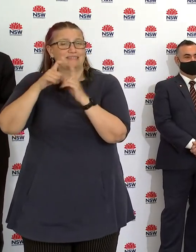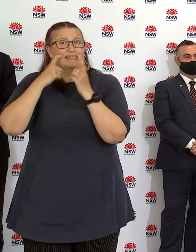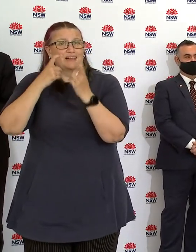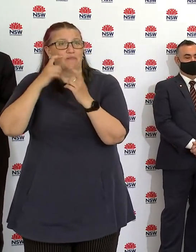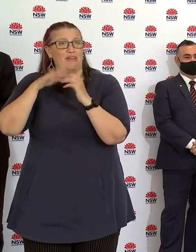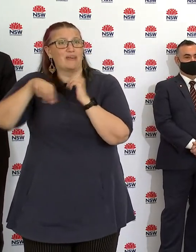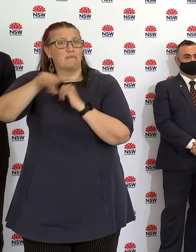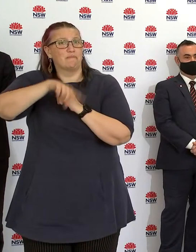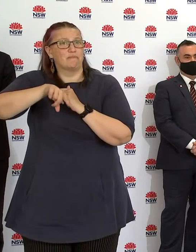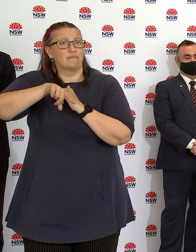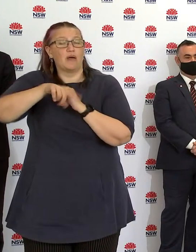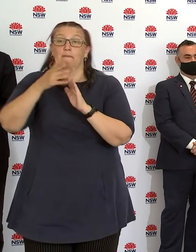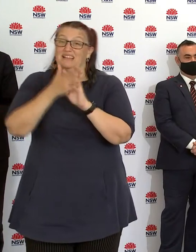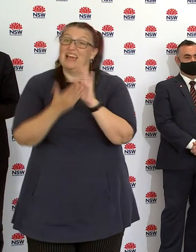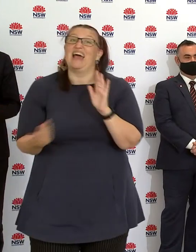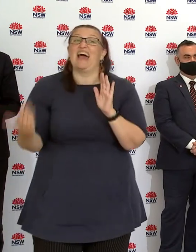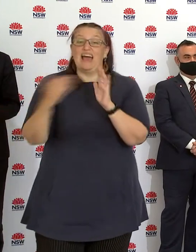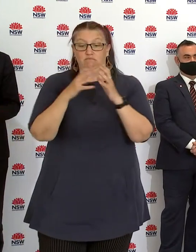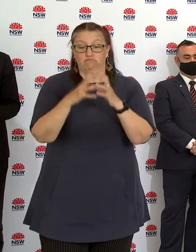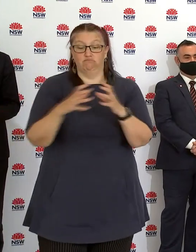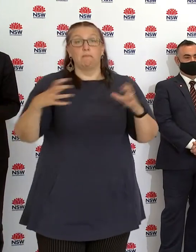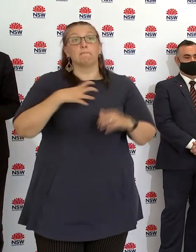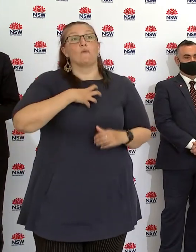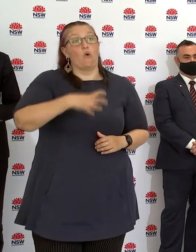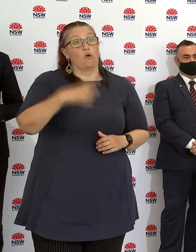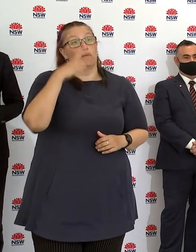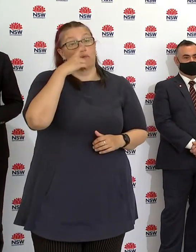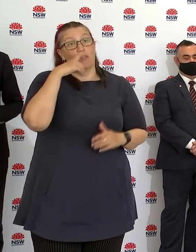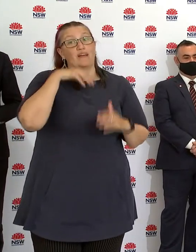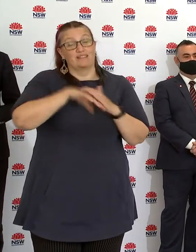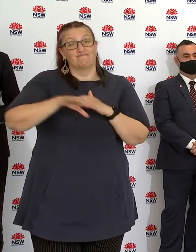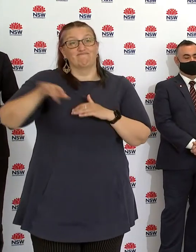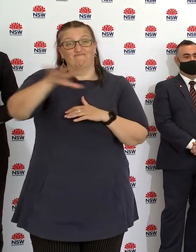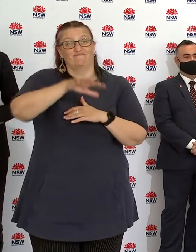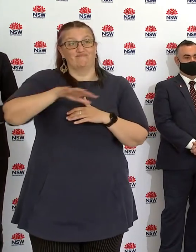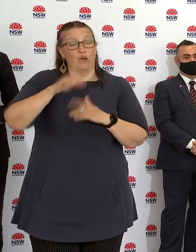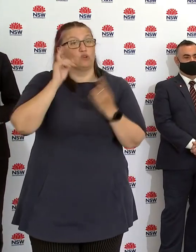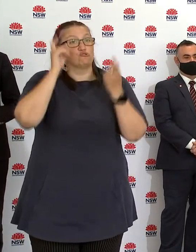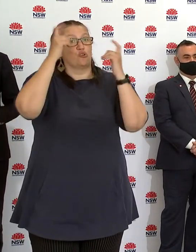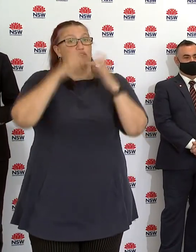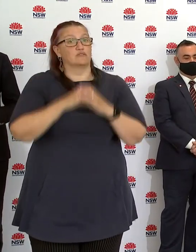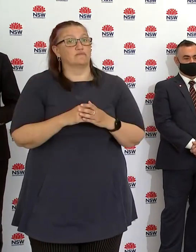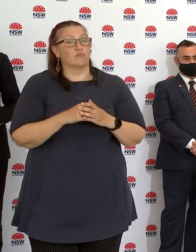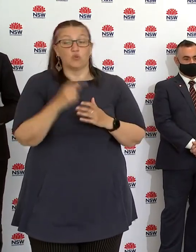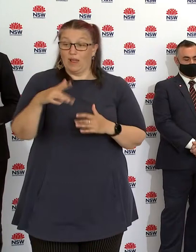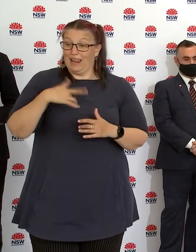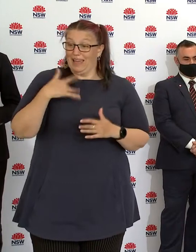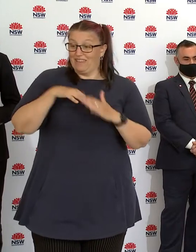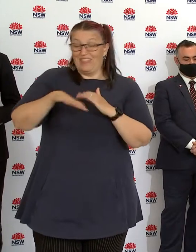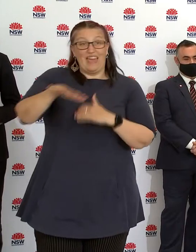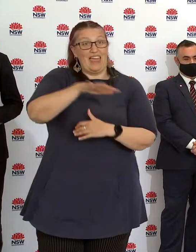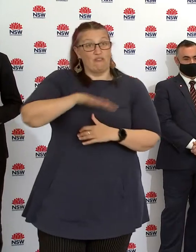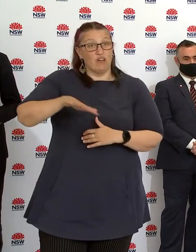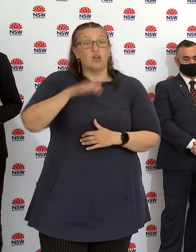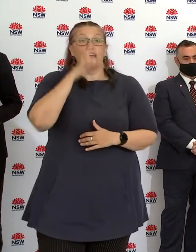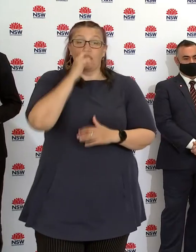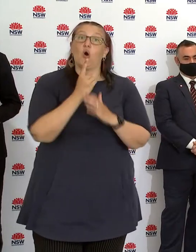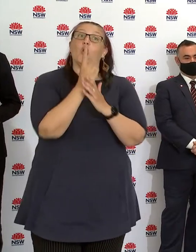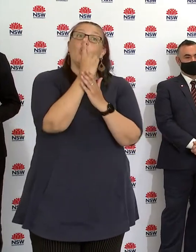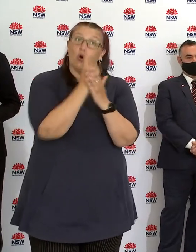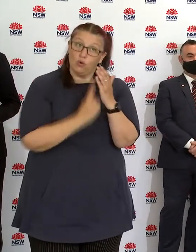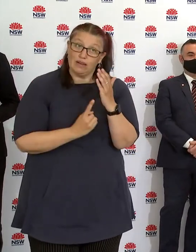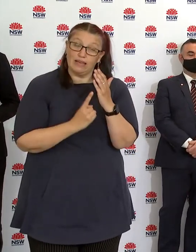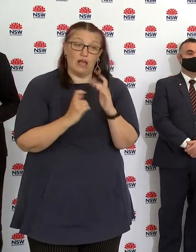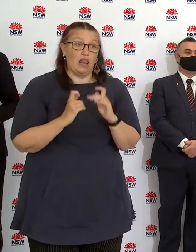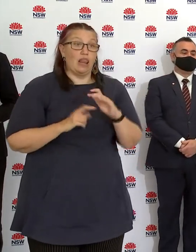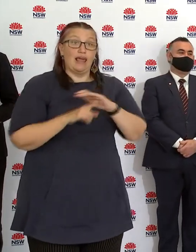nobody can work outside of that local government area unless they're a health or aged care worker or on the list